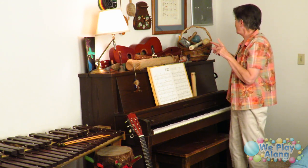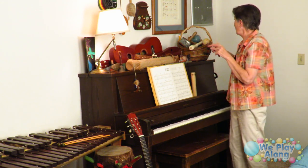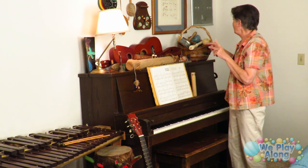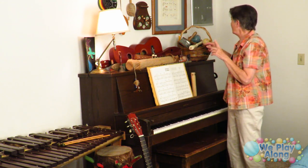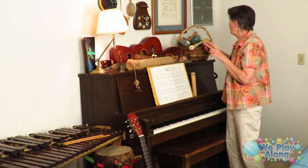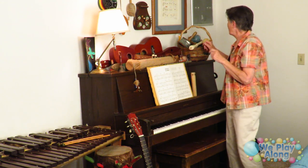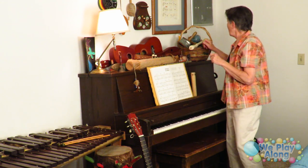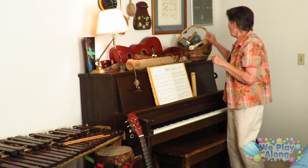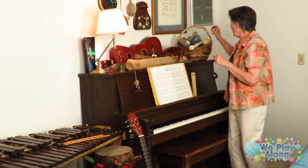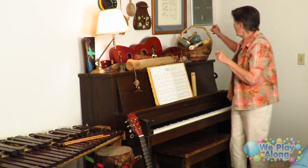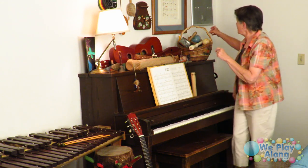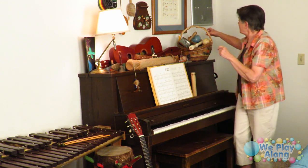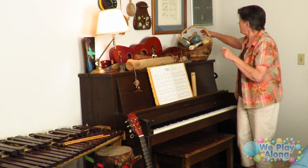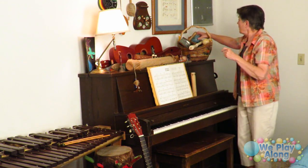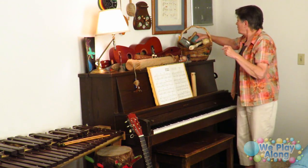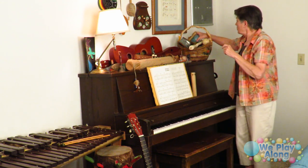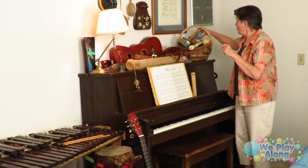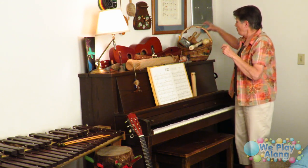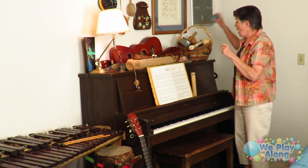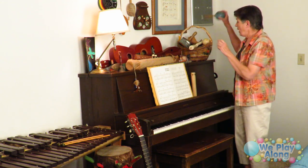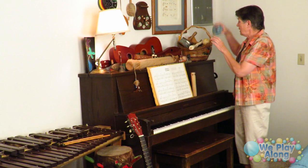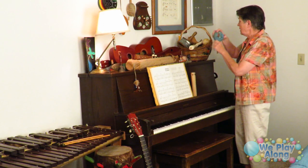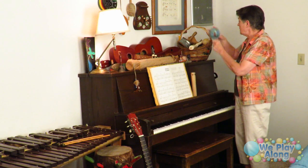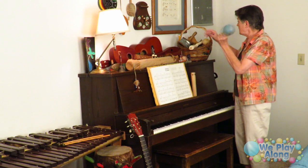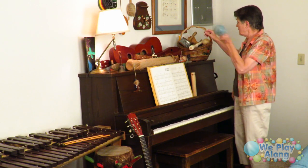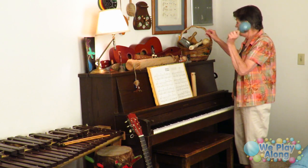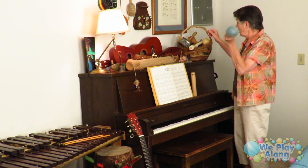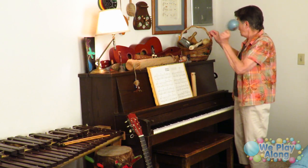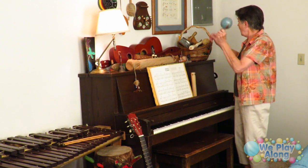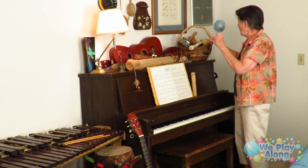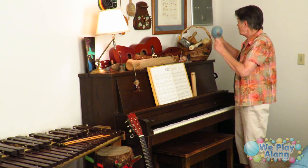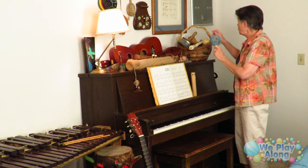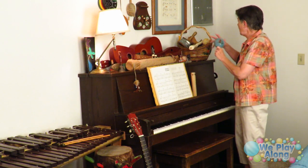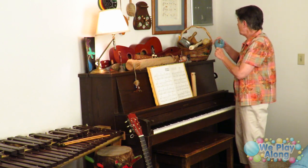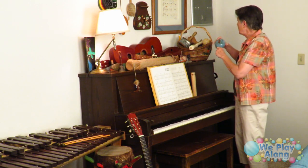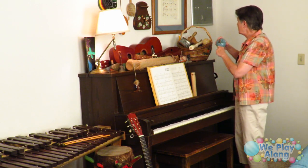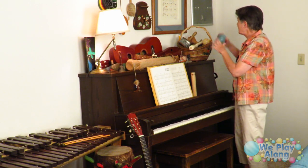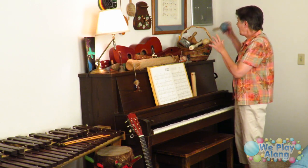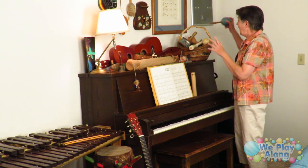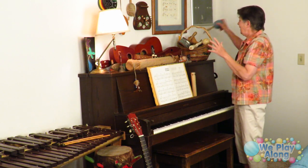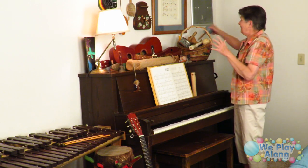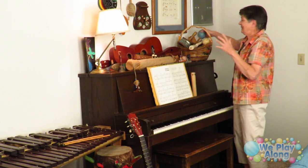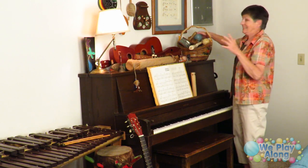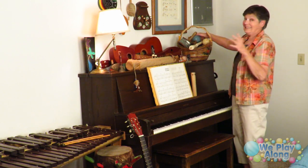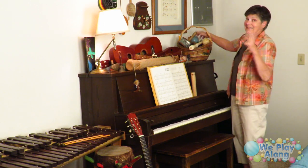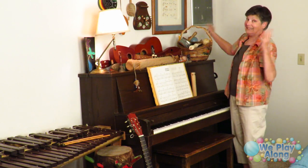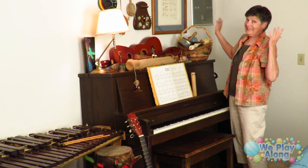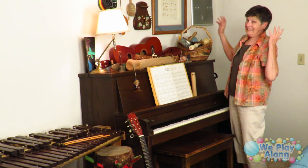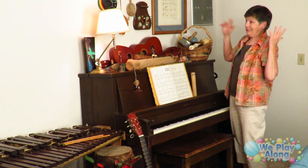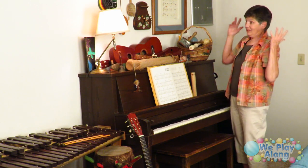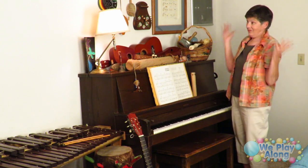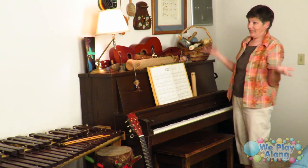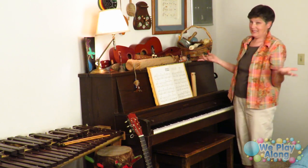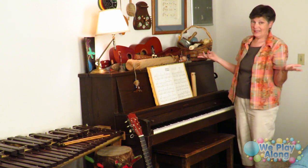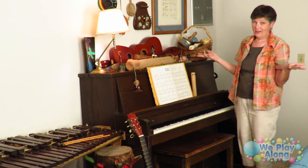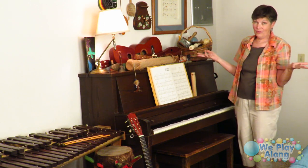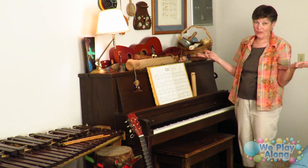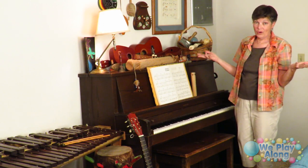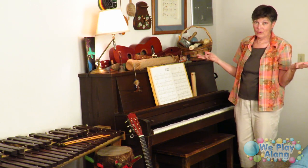do we have over here I have some maracas and shakers I couldn't find a sign for those